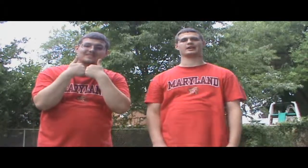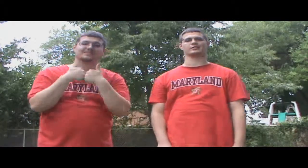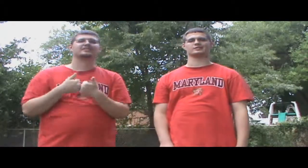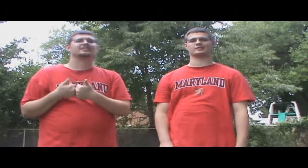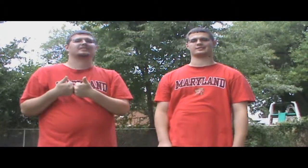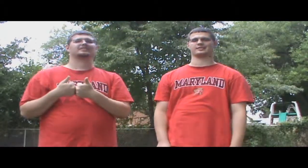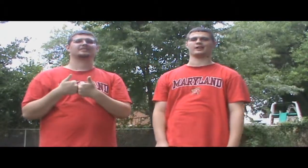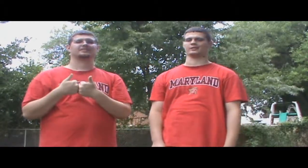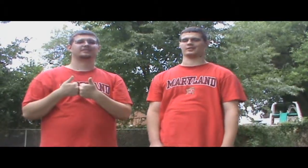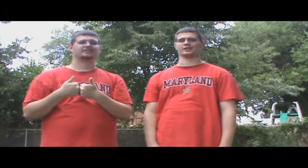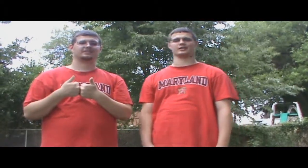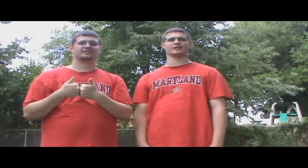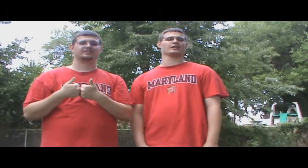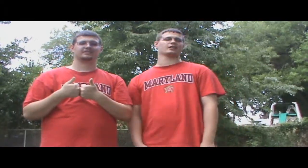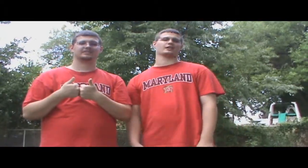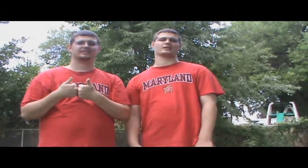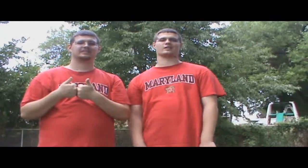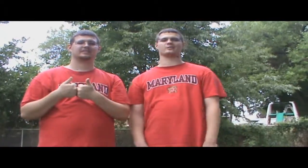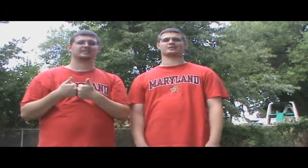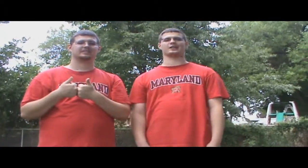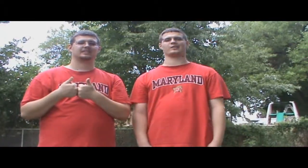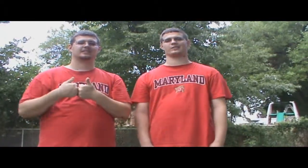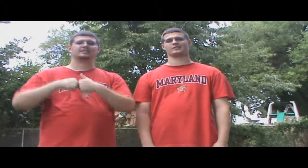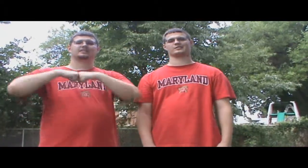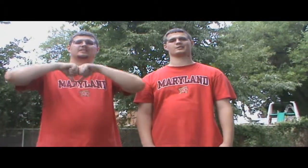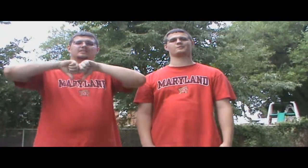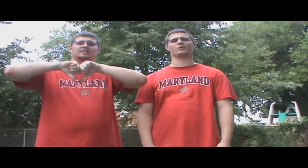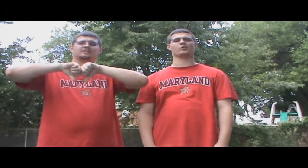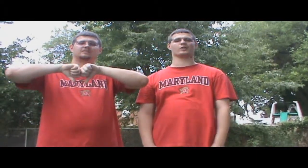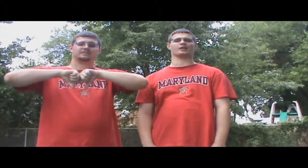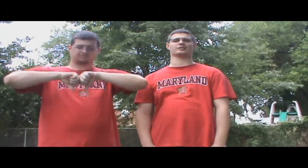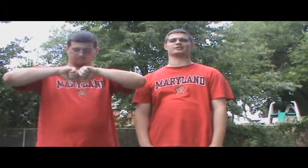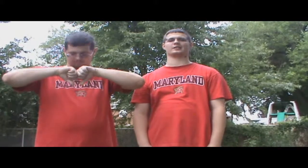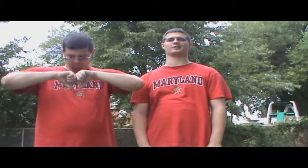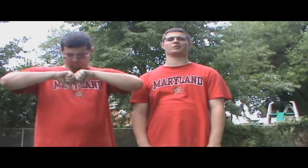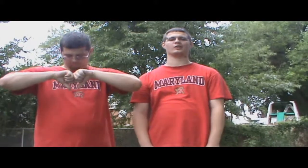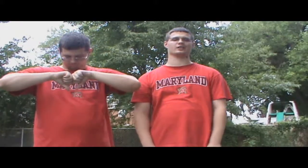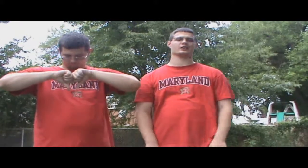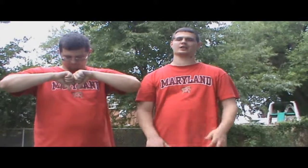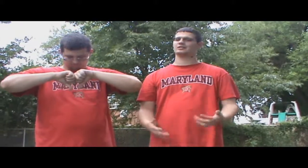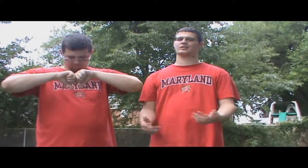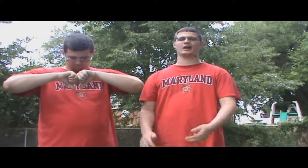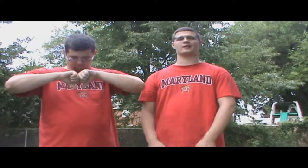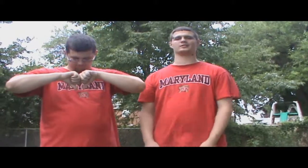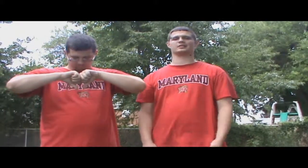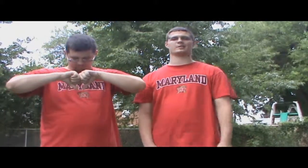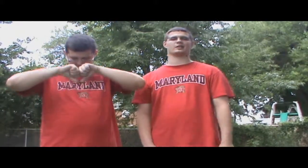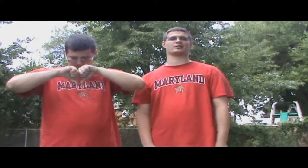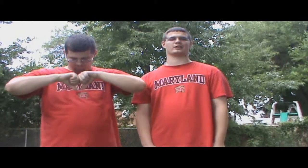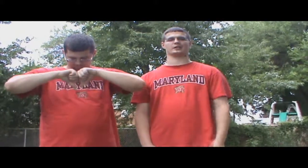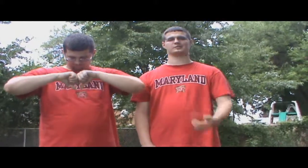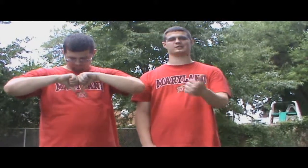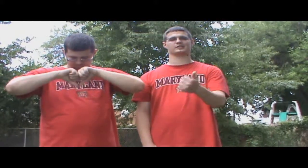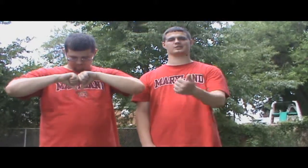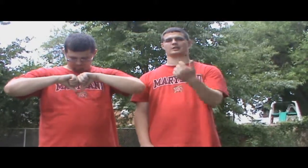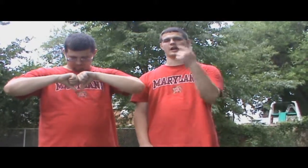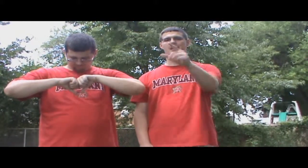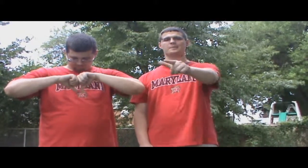add 360 to everything, comes out. So the 4 and the 720 is going to obviously have better games and,